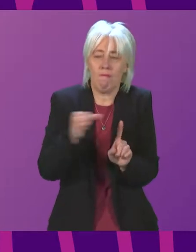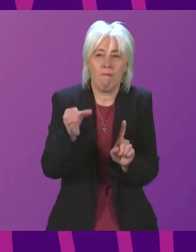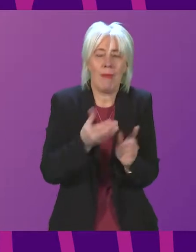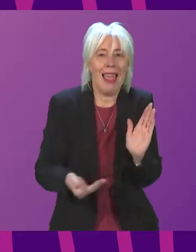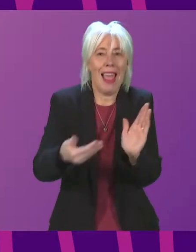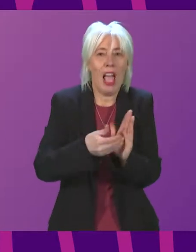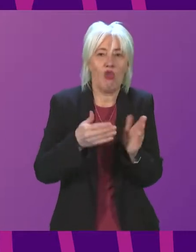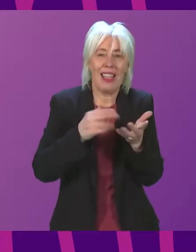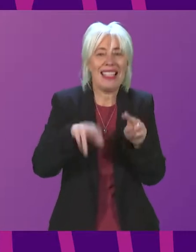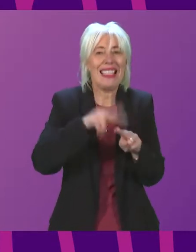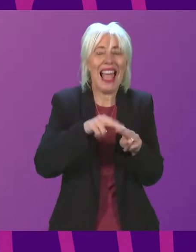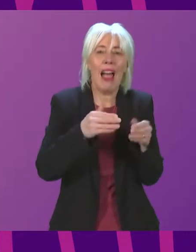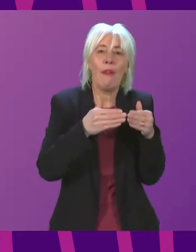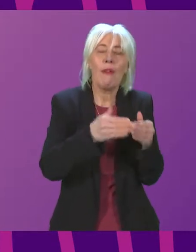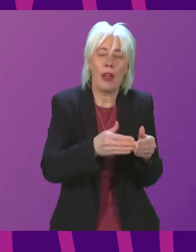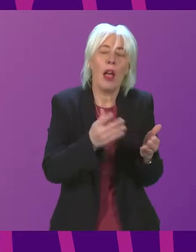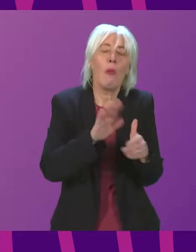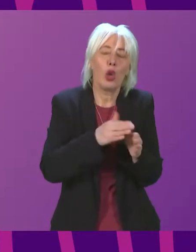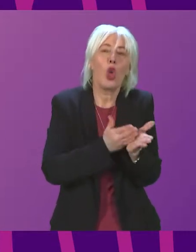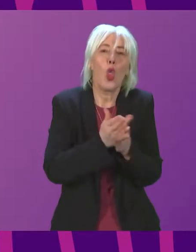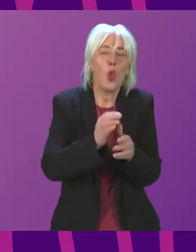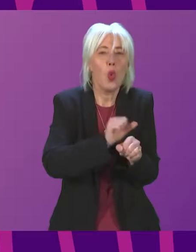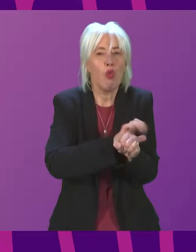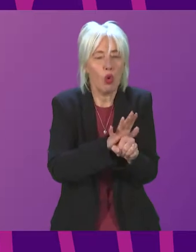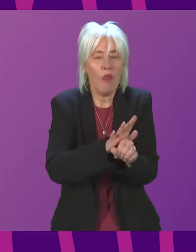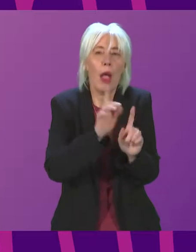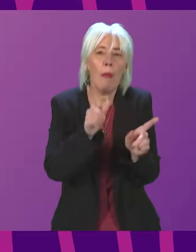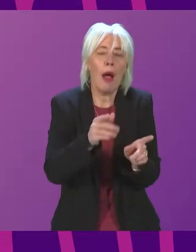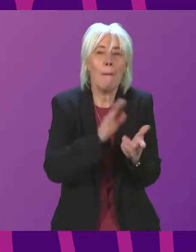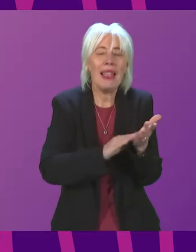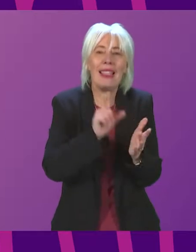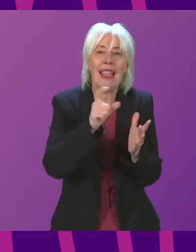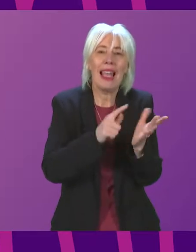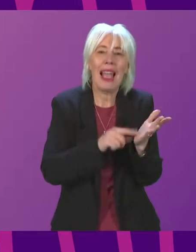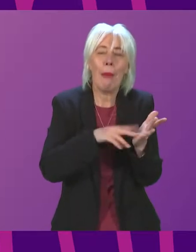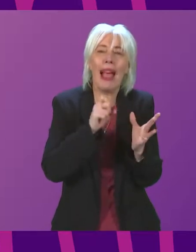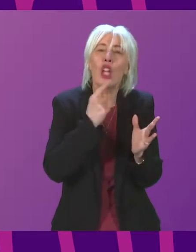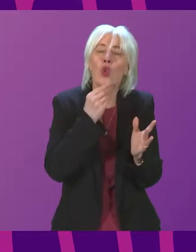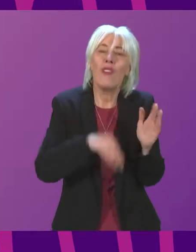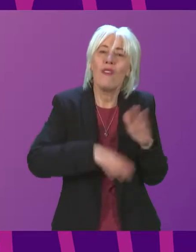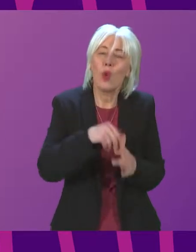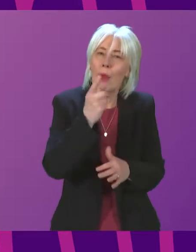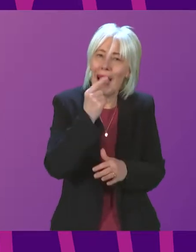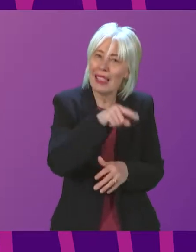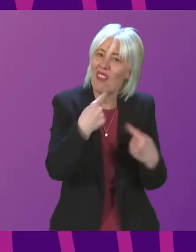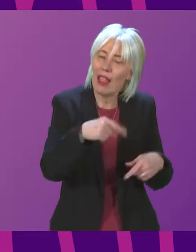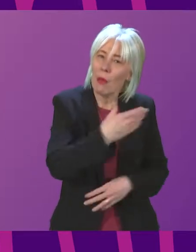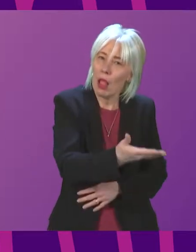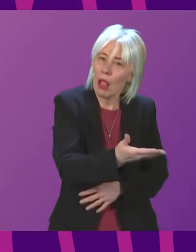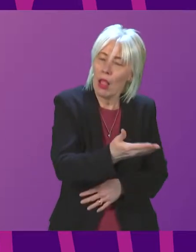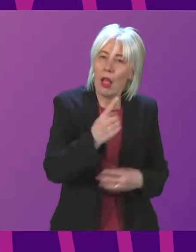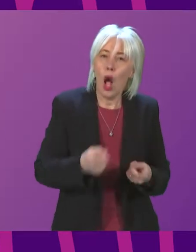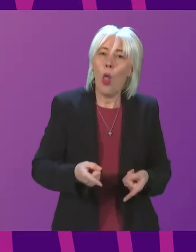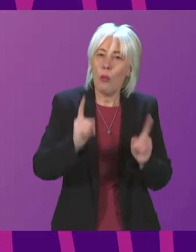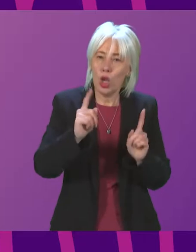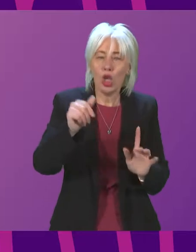required due to COVID restrictions to allow Calmac to use their full capacity which is available. The Minister is new in post